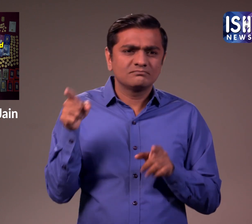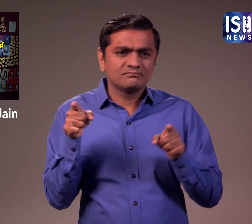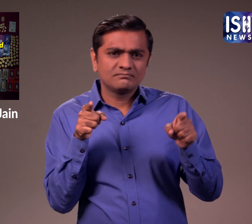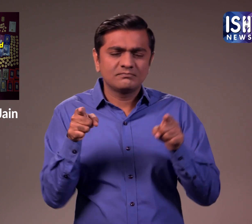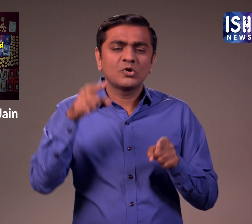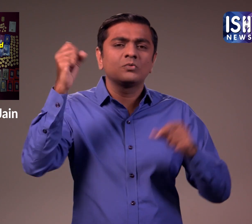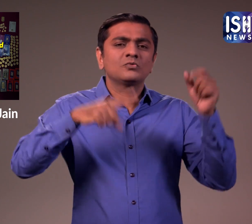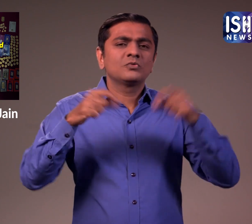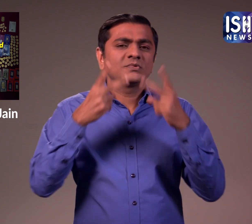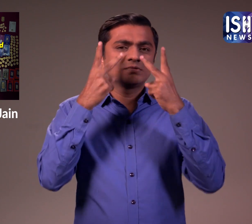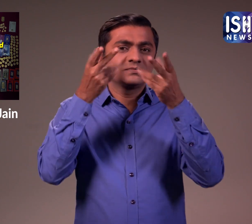Let us know in the comments.